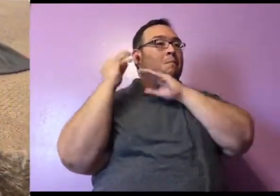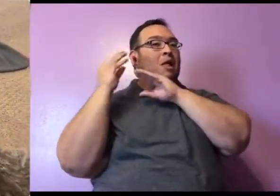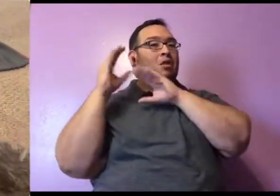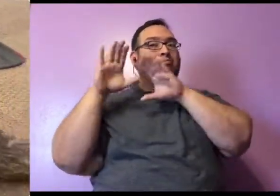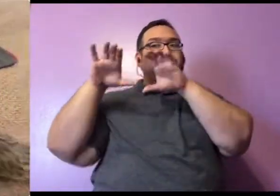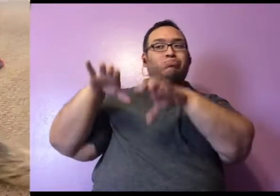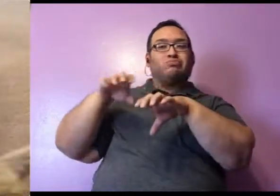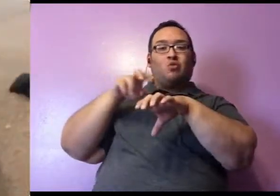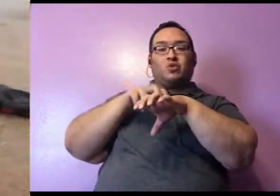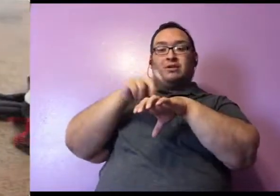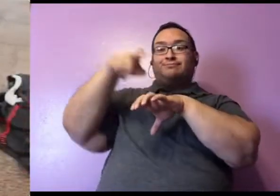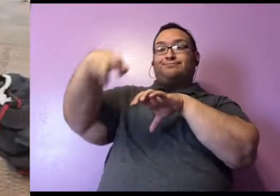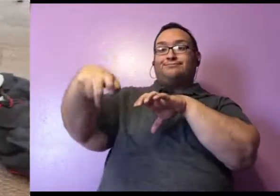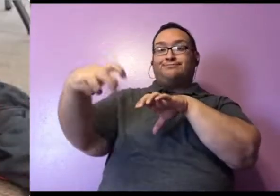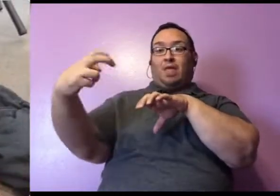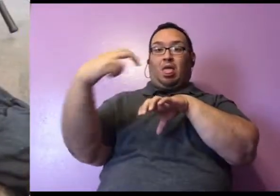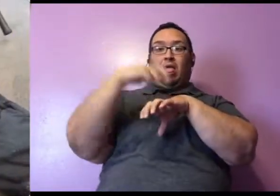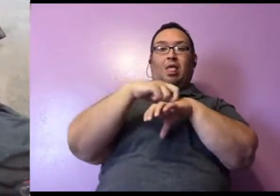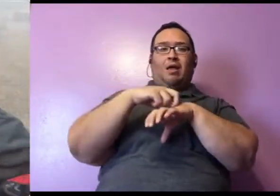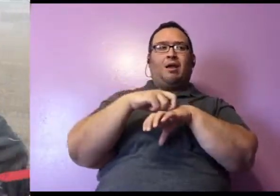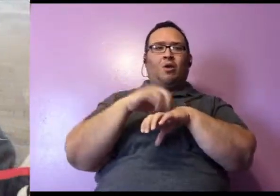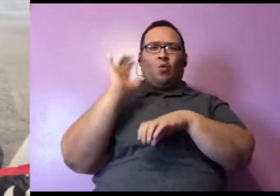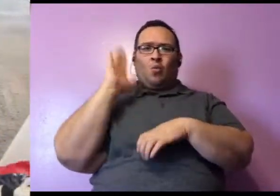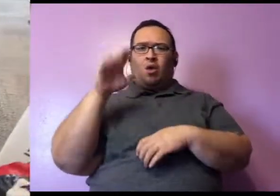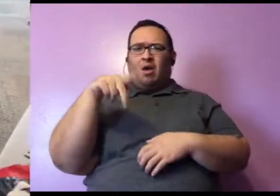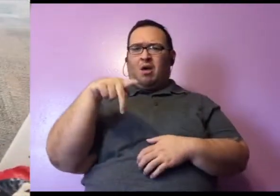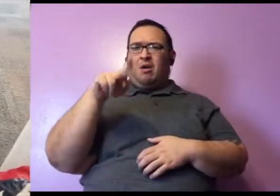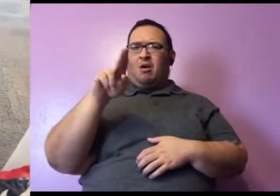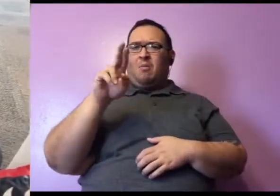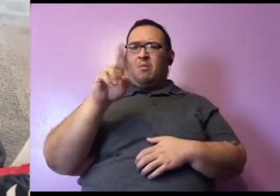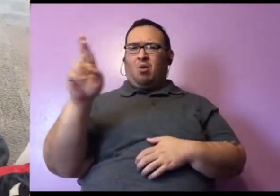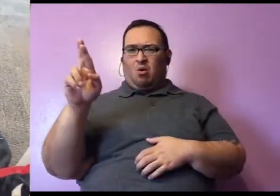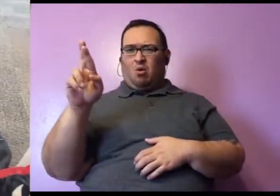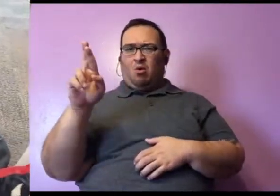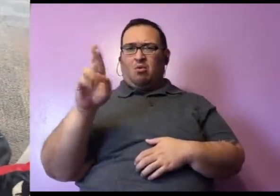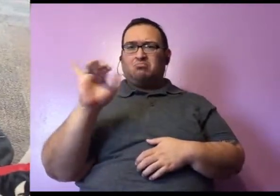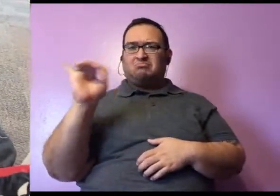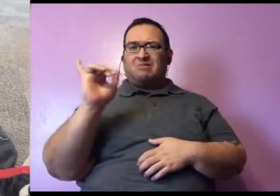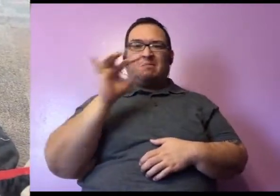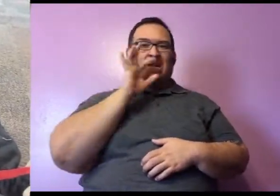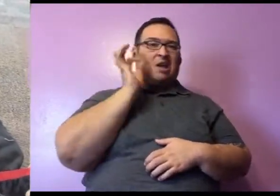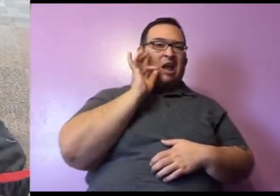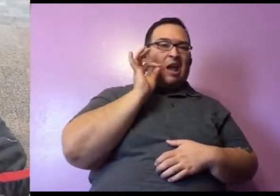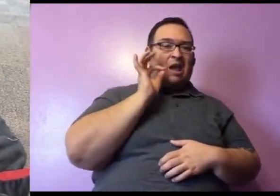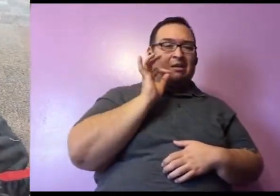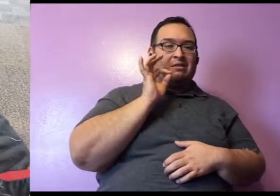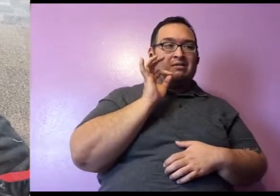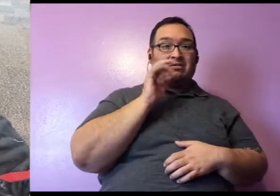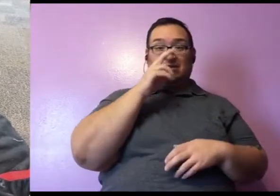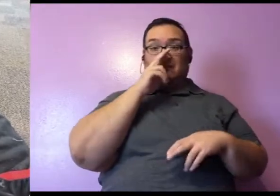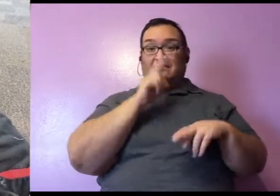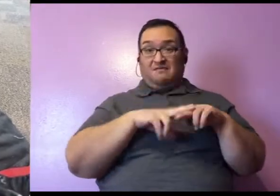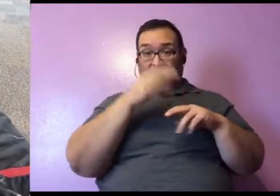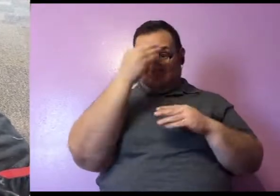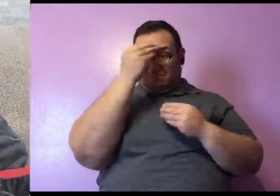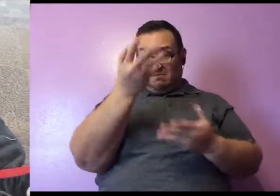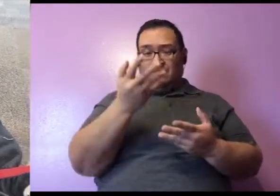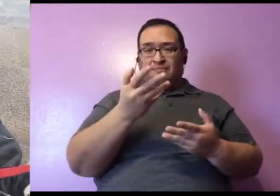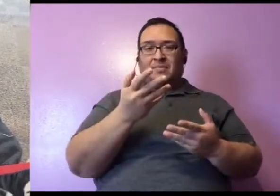does that on her pillow too. And she purrs and just purrs and purrs when she plays with her pillow. Because, fun fact, Bearcats make a